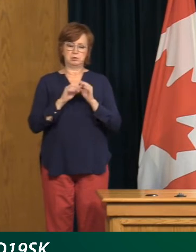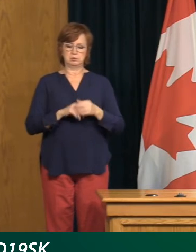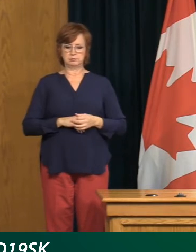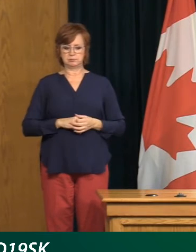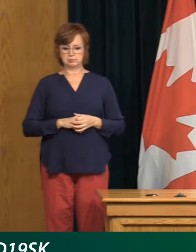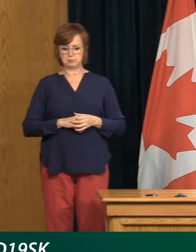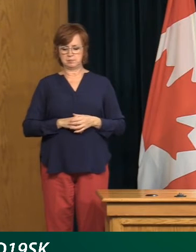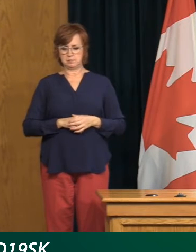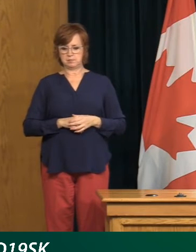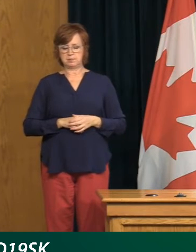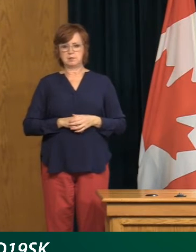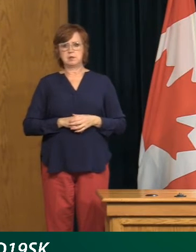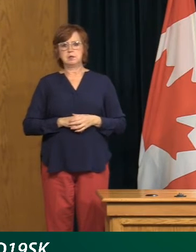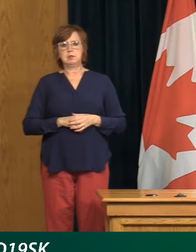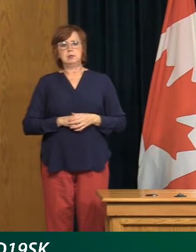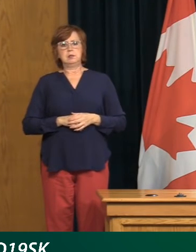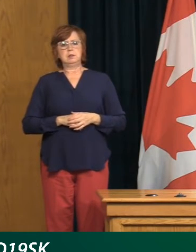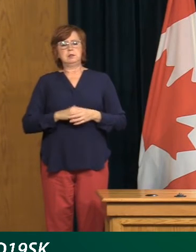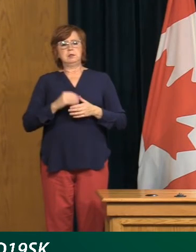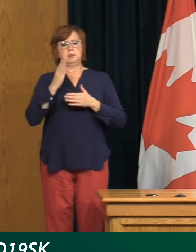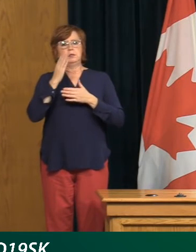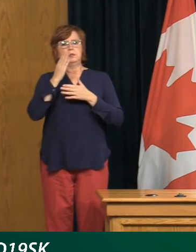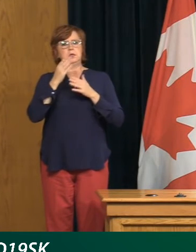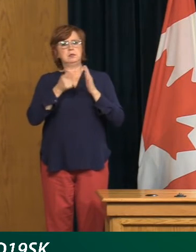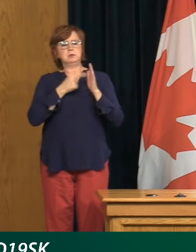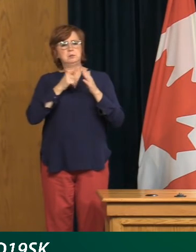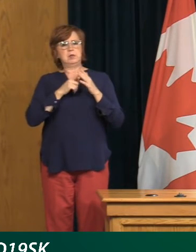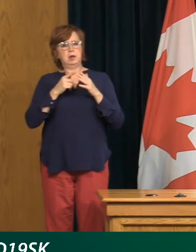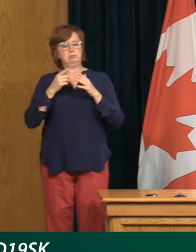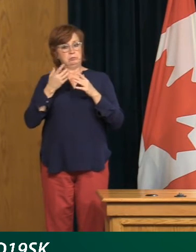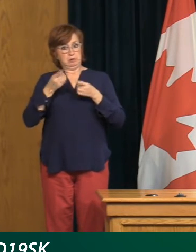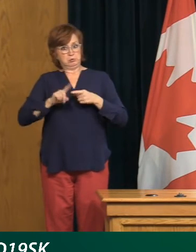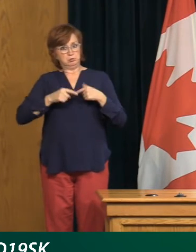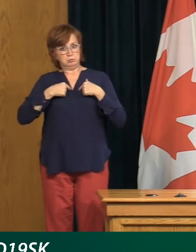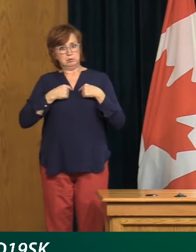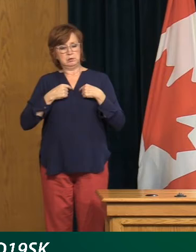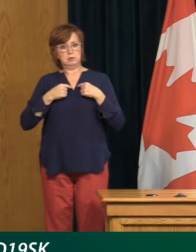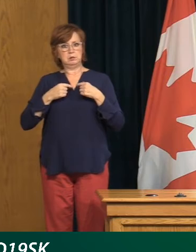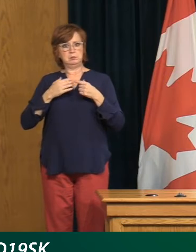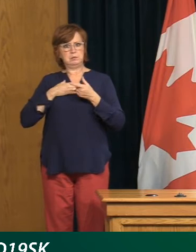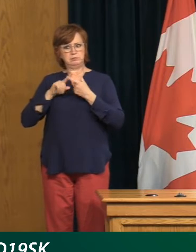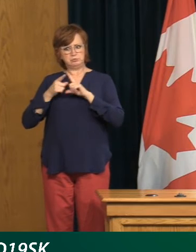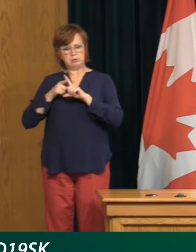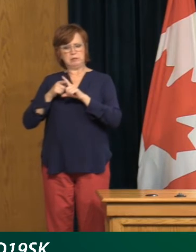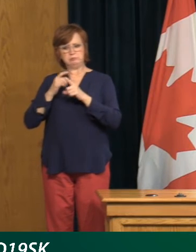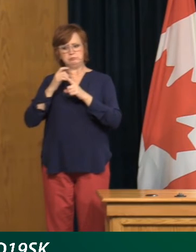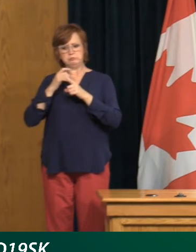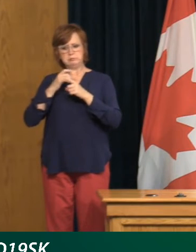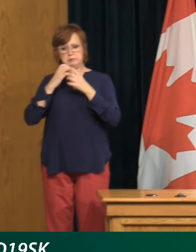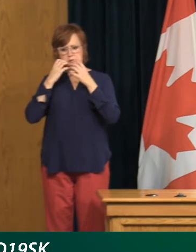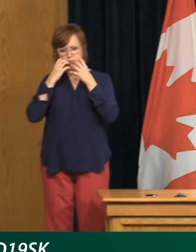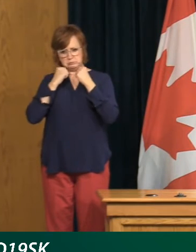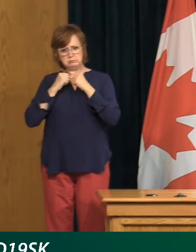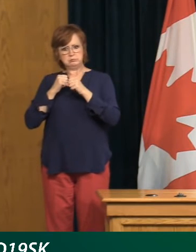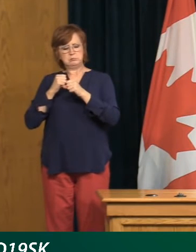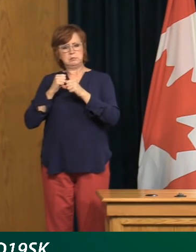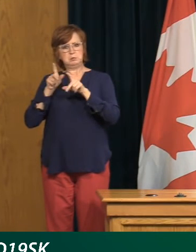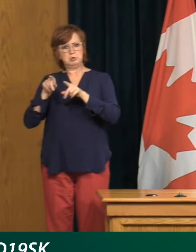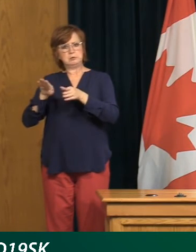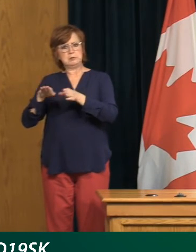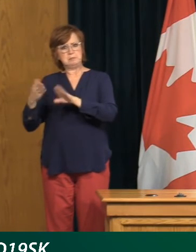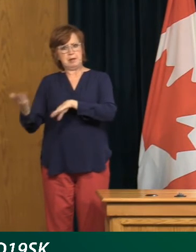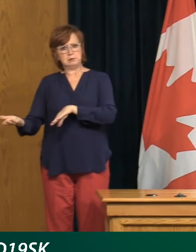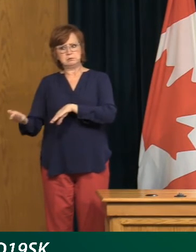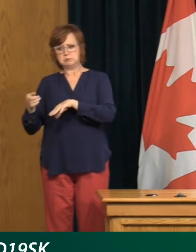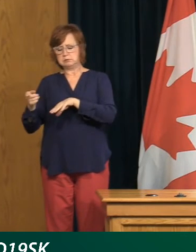I have had situations where I wanted to go to a funeral of dear friends that I have lost, that many of